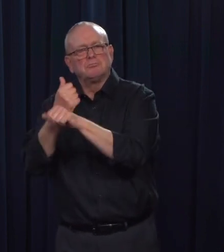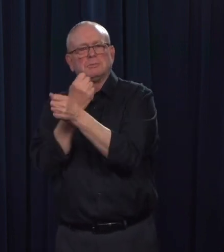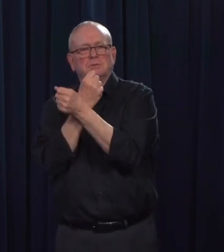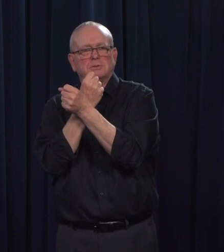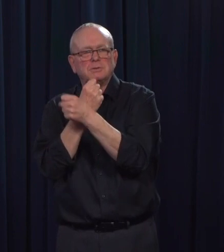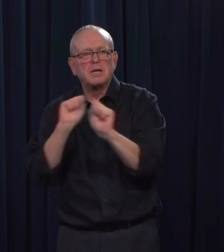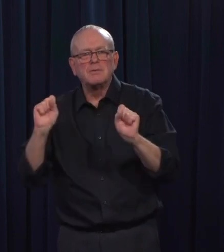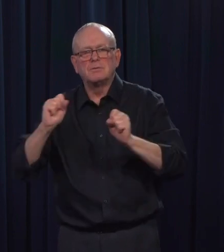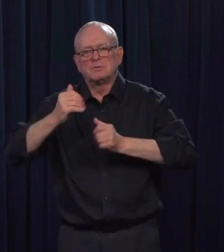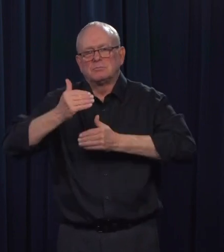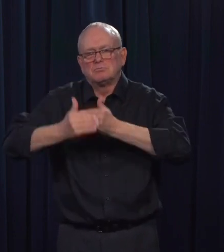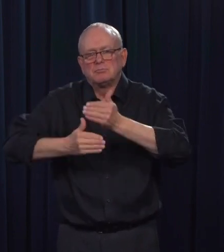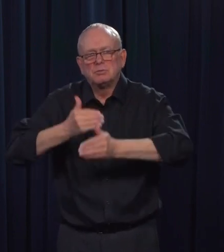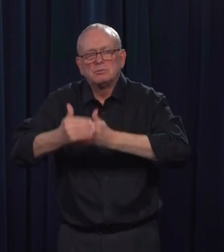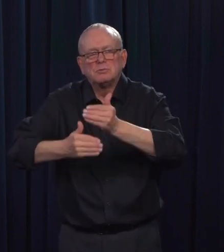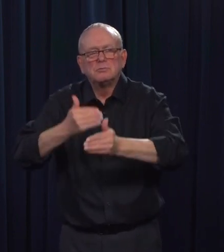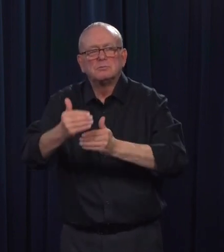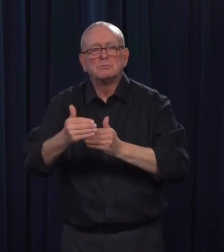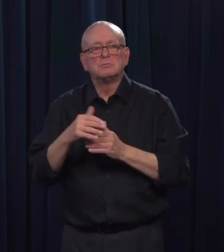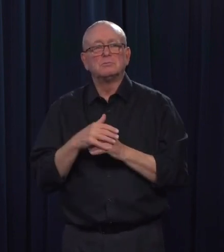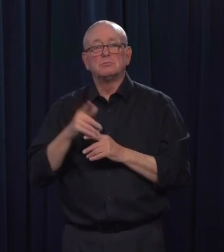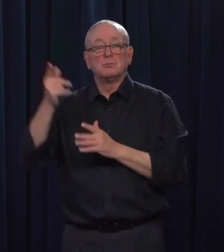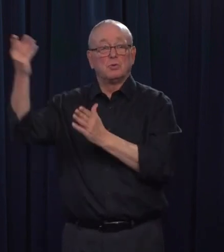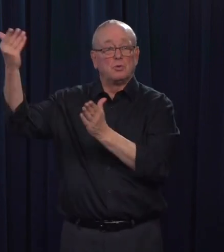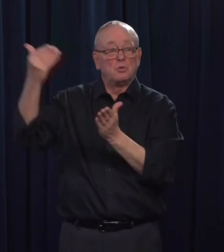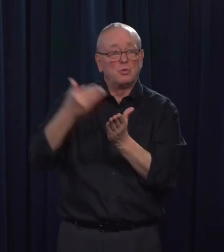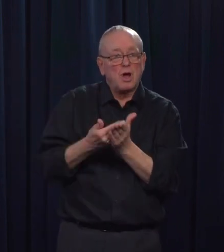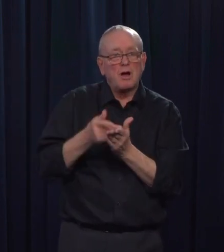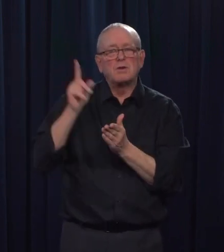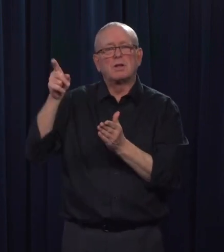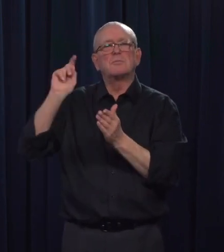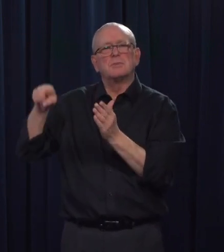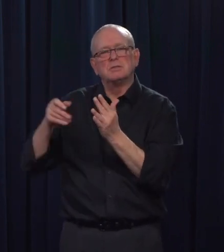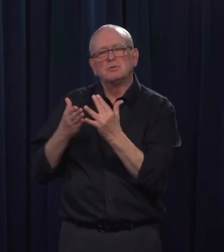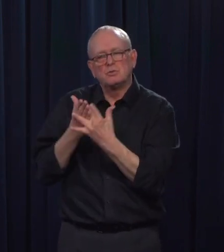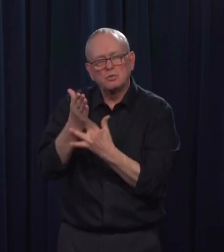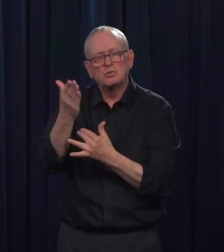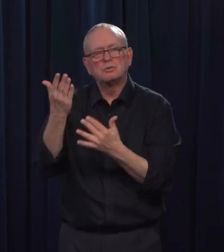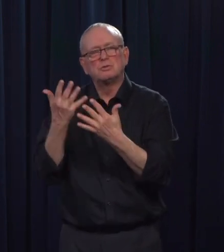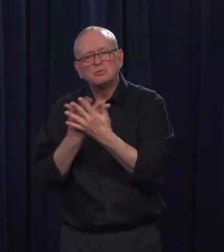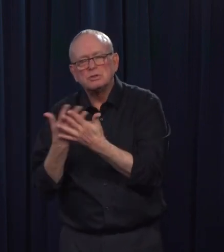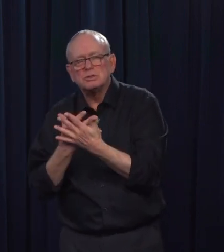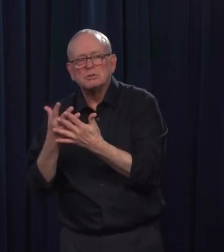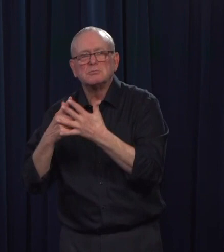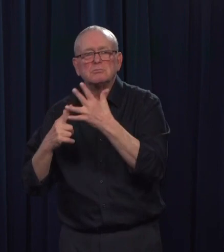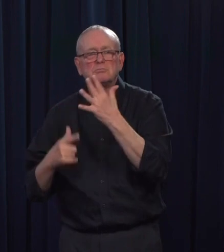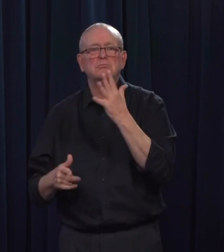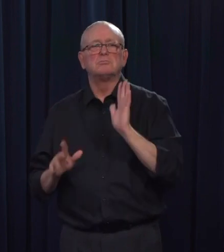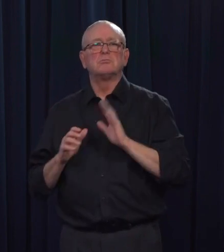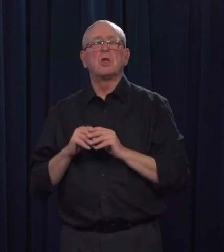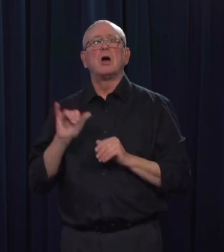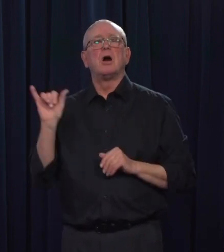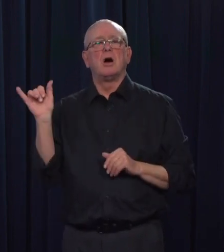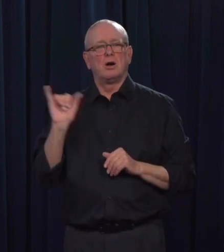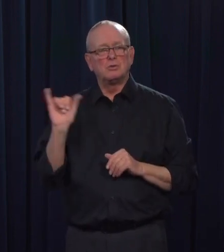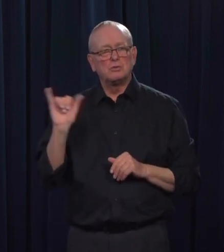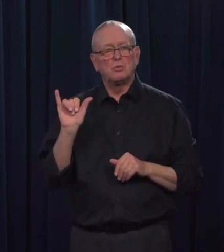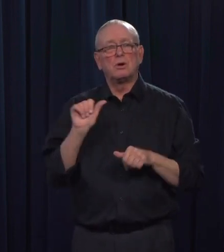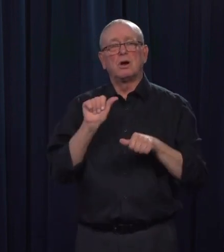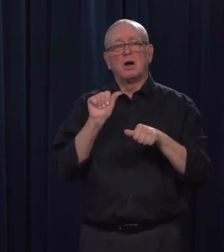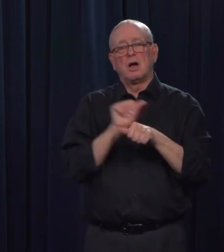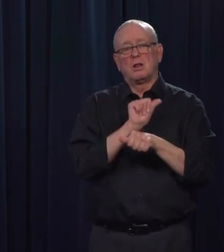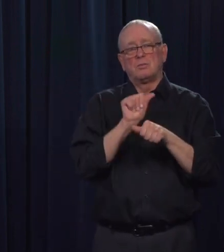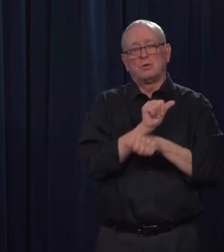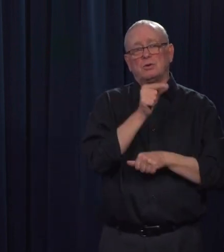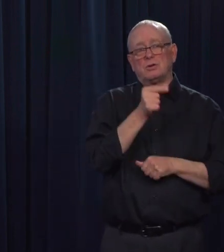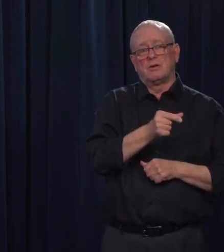that we, in addition to that, we as a province are looking at a job-matching program internally here in